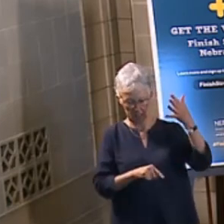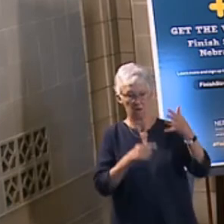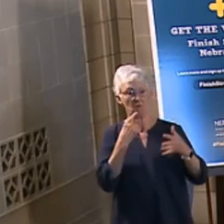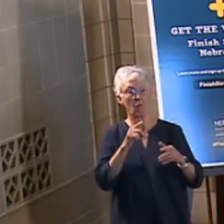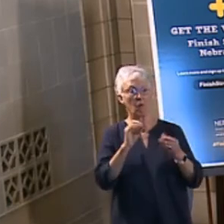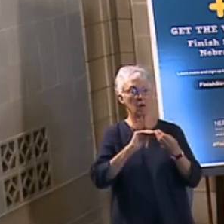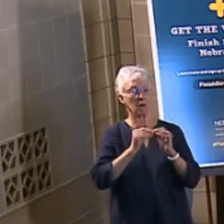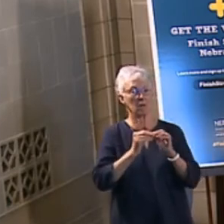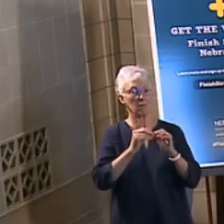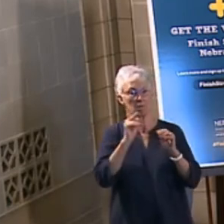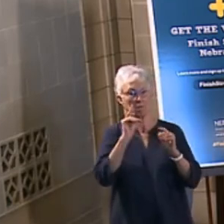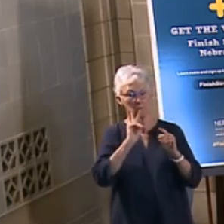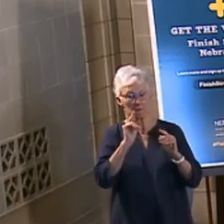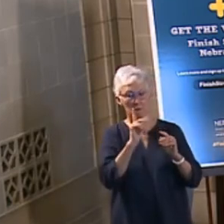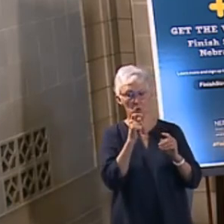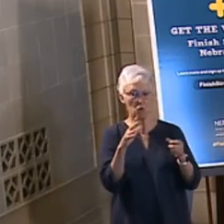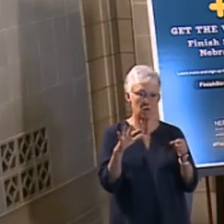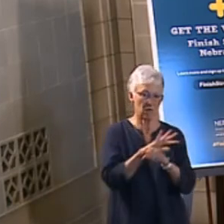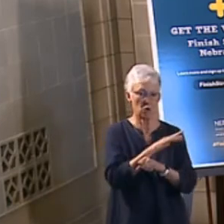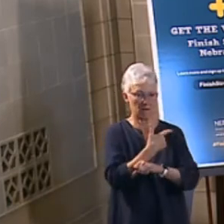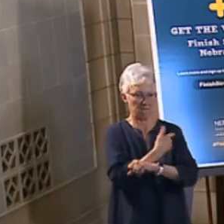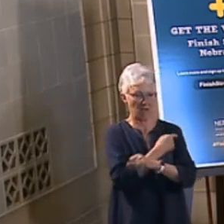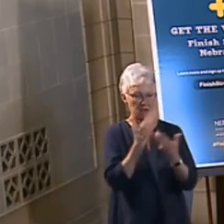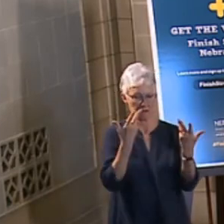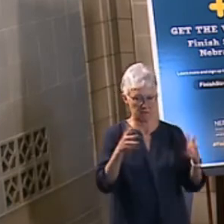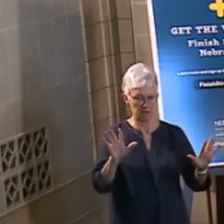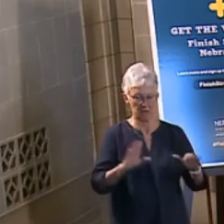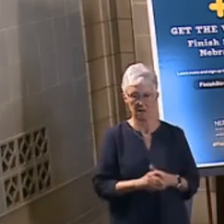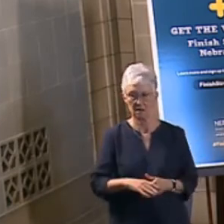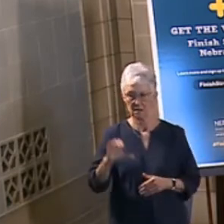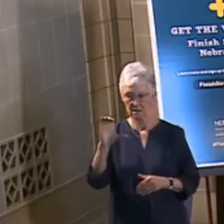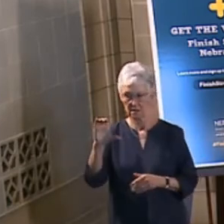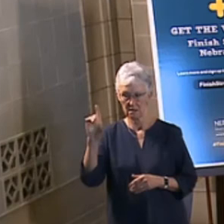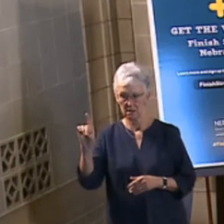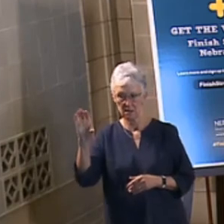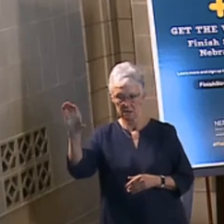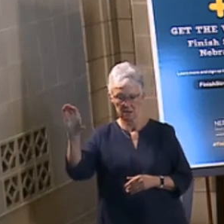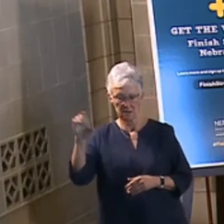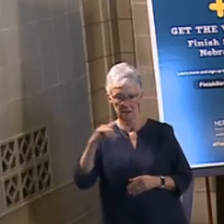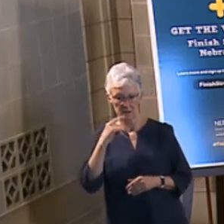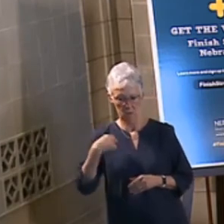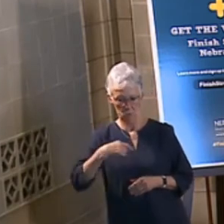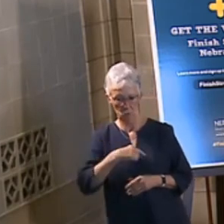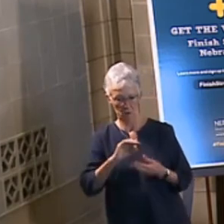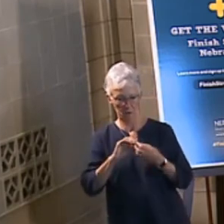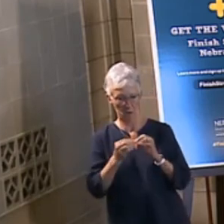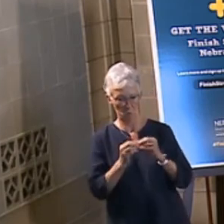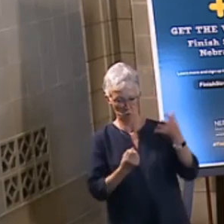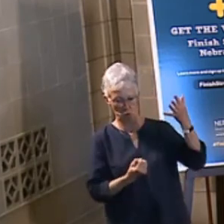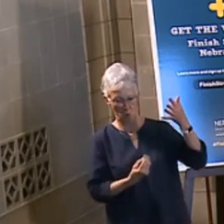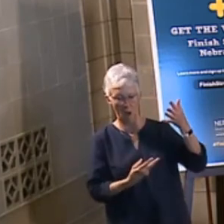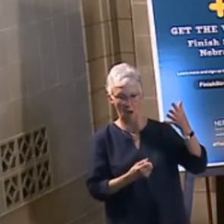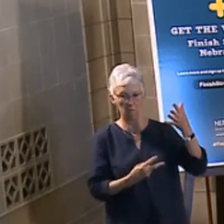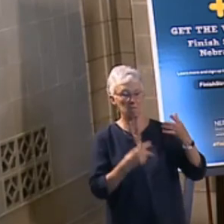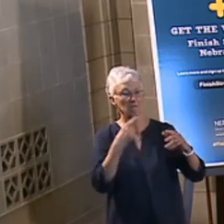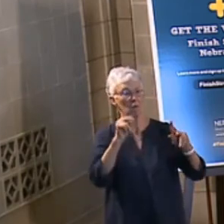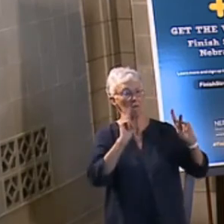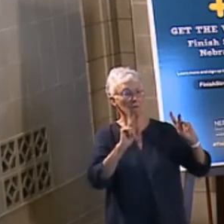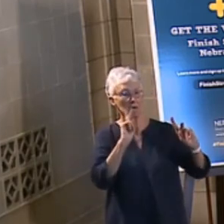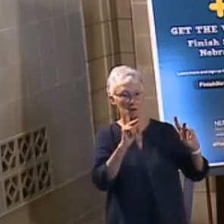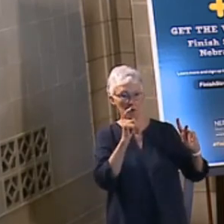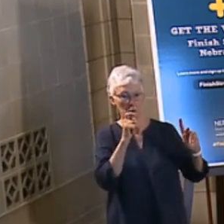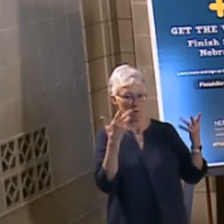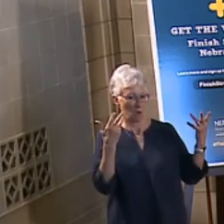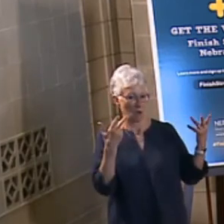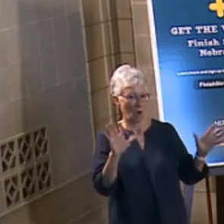vaccinated at 18%. The CDC has us at number 12 for people who have been vaccinated per 100